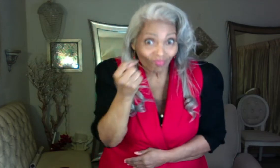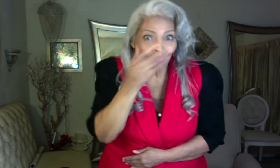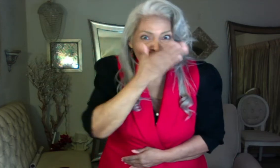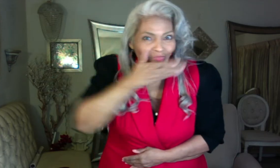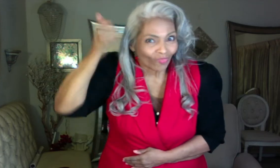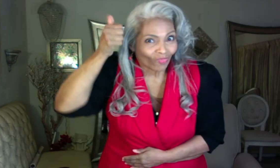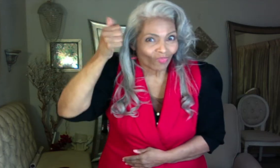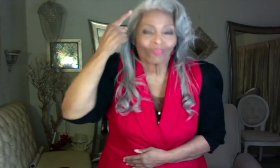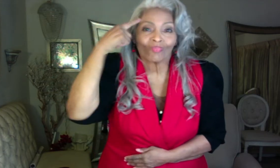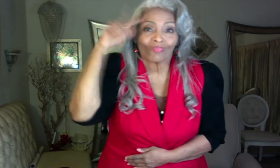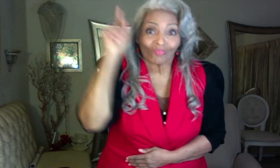for you.